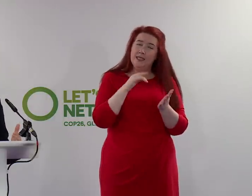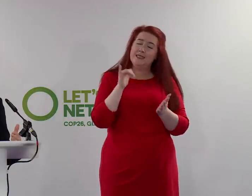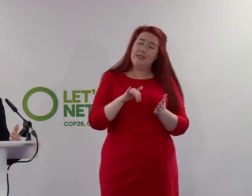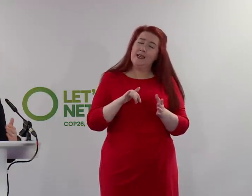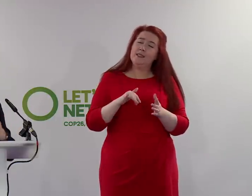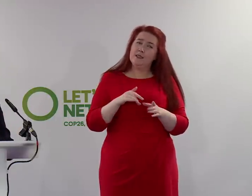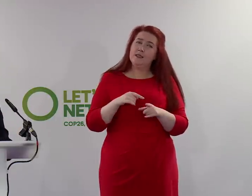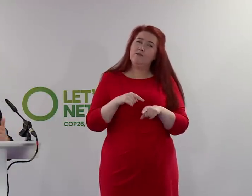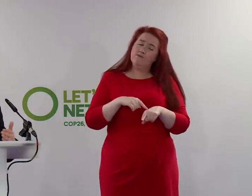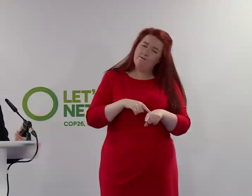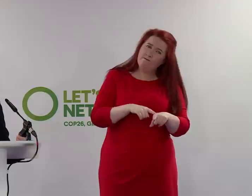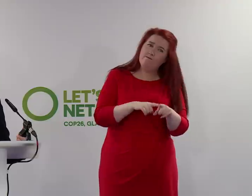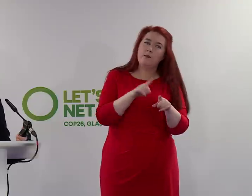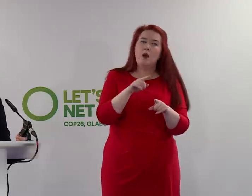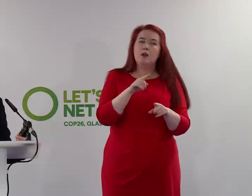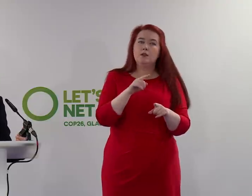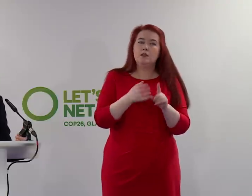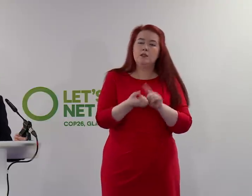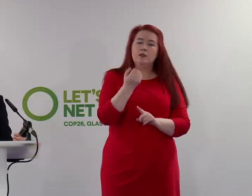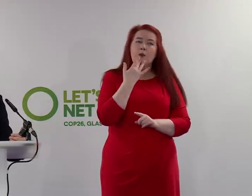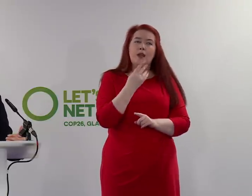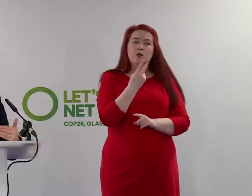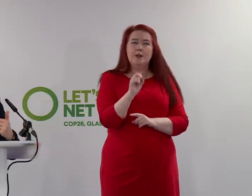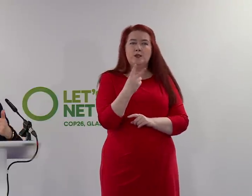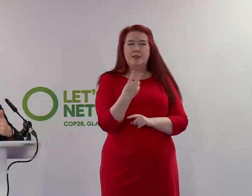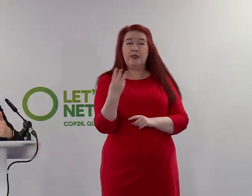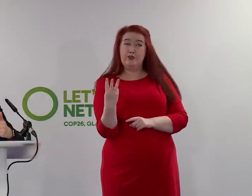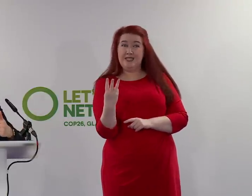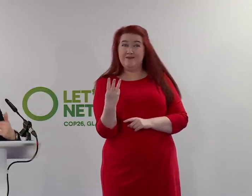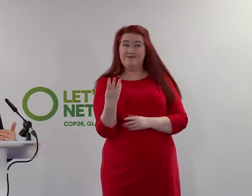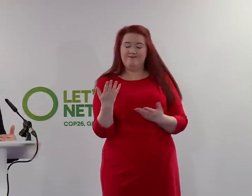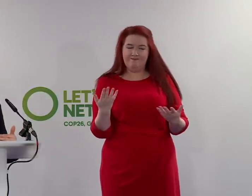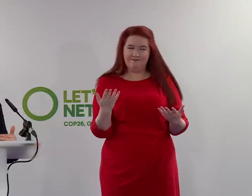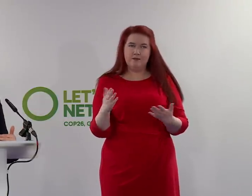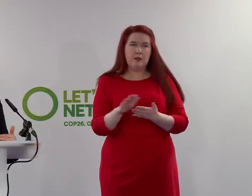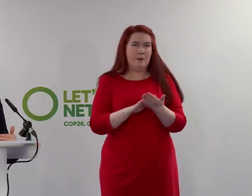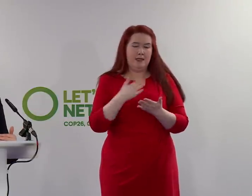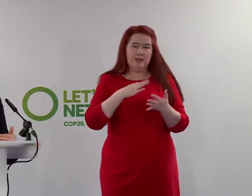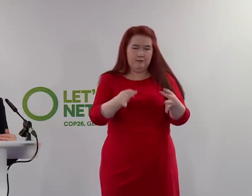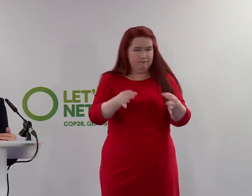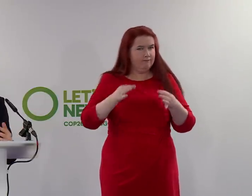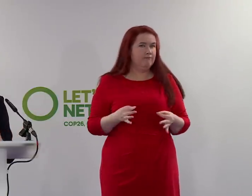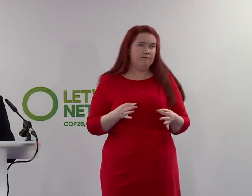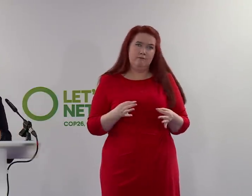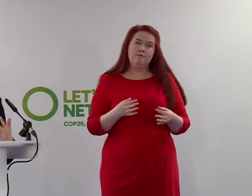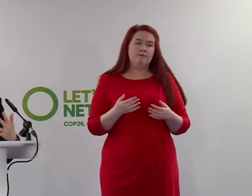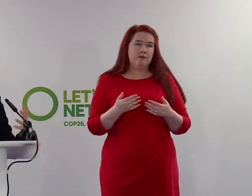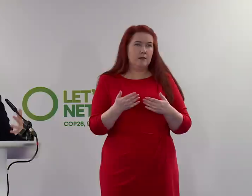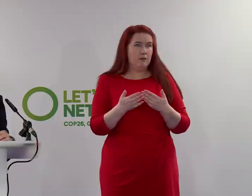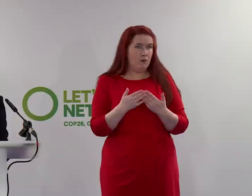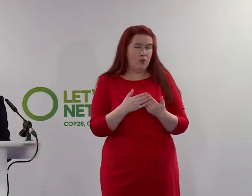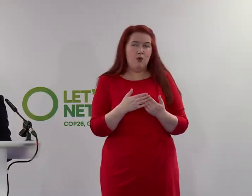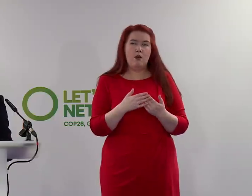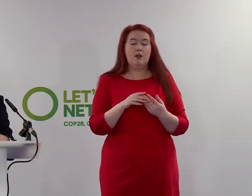to be met, but not until 2023. That needs to be brought forward if at all possible. And then there's